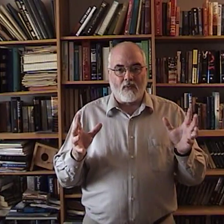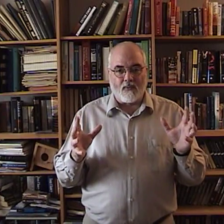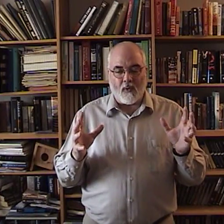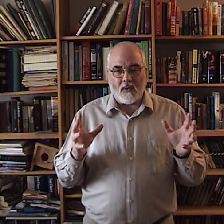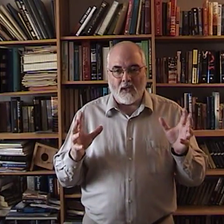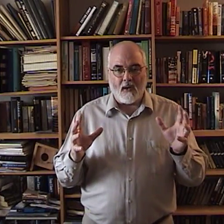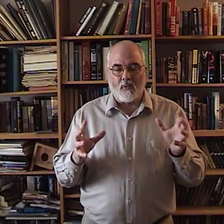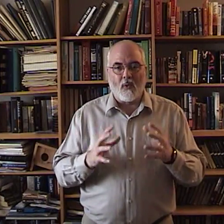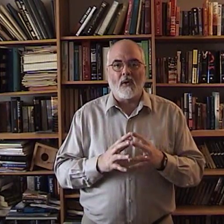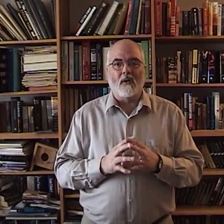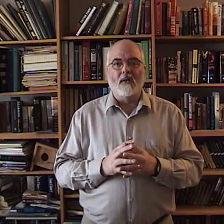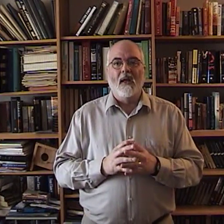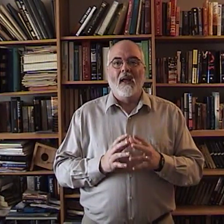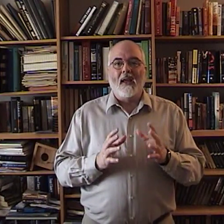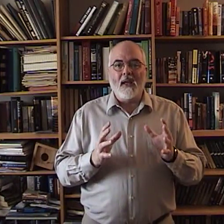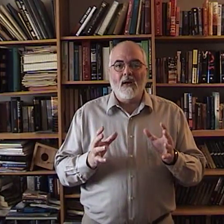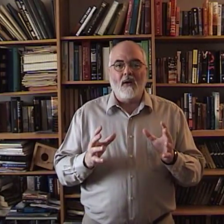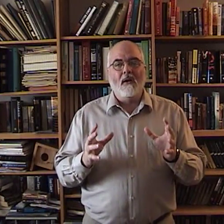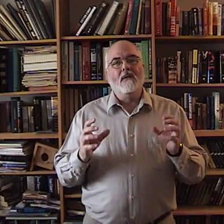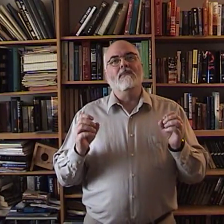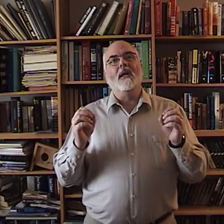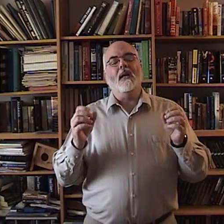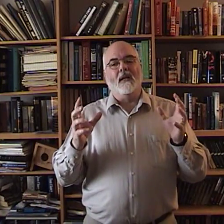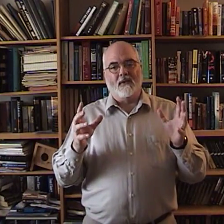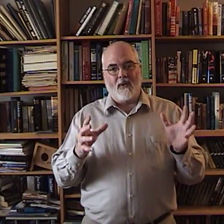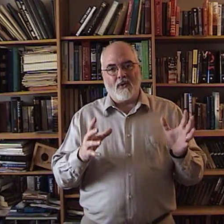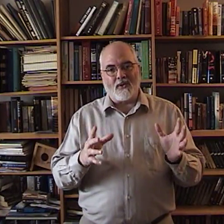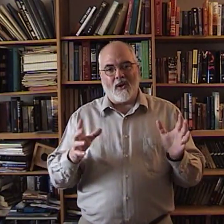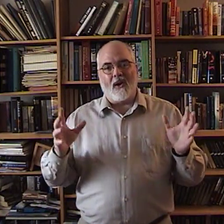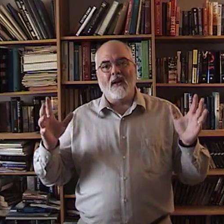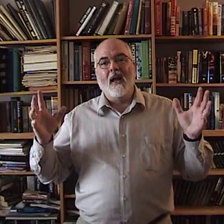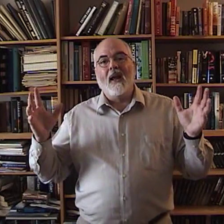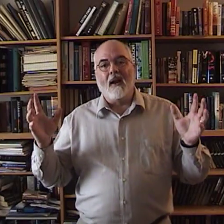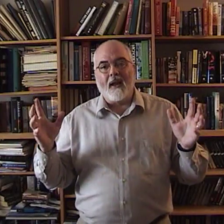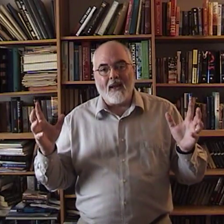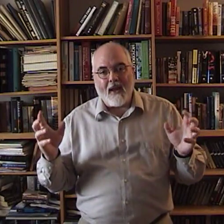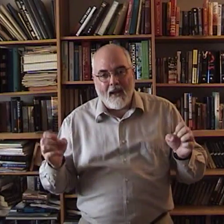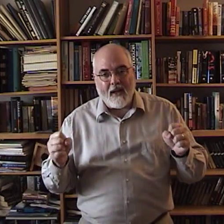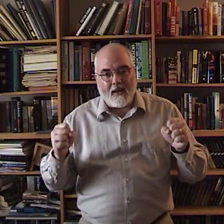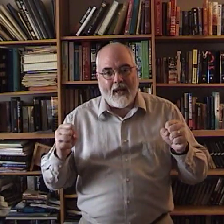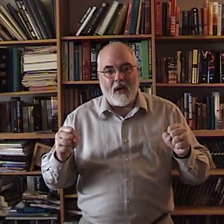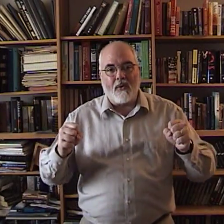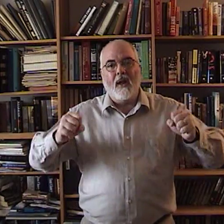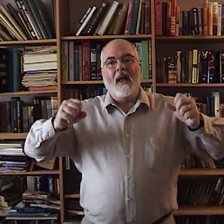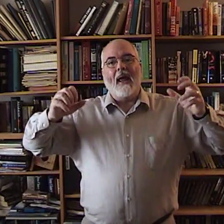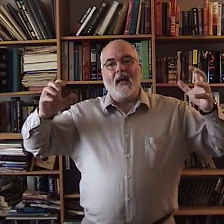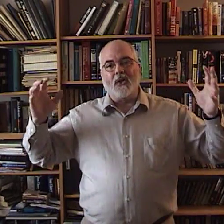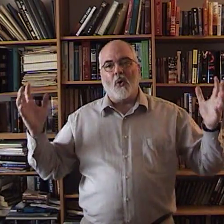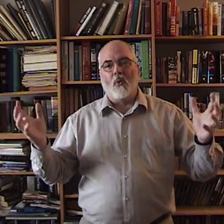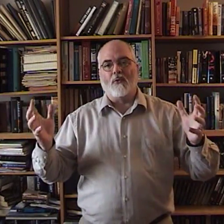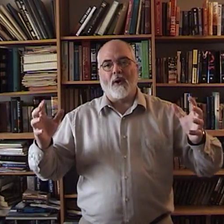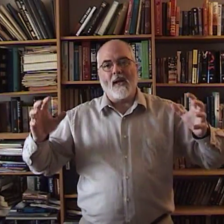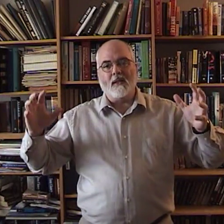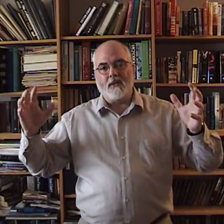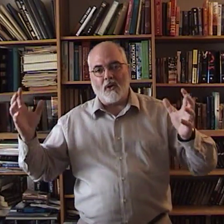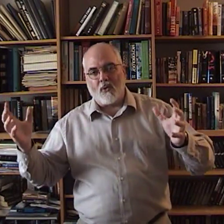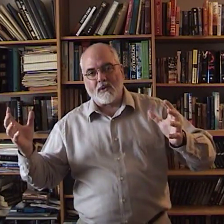focusing on words. Here, please focus on getting it down as whole phrases, whole